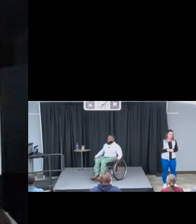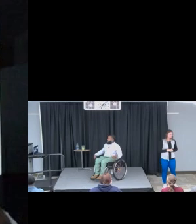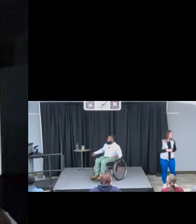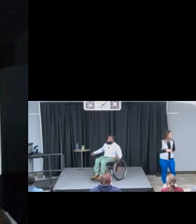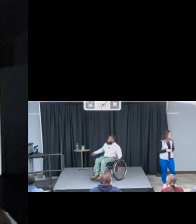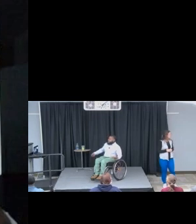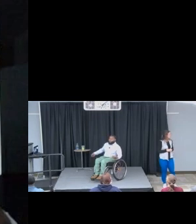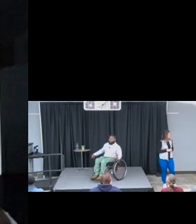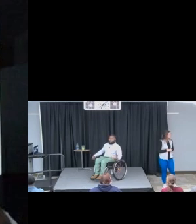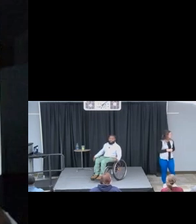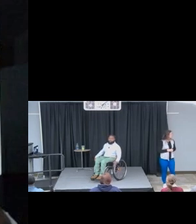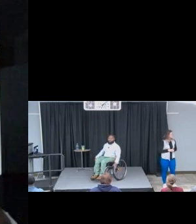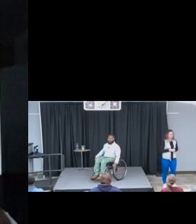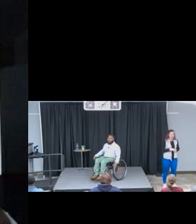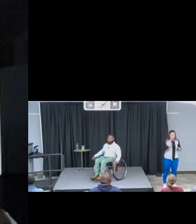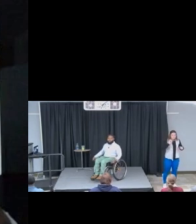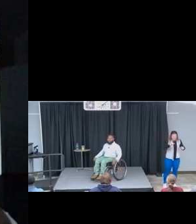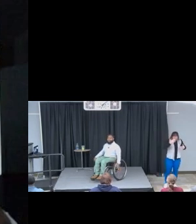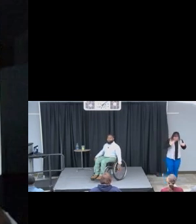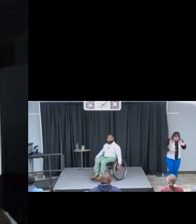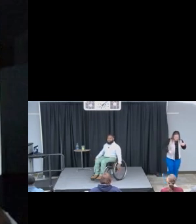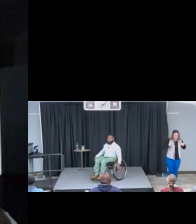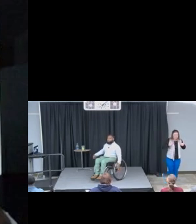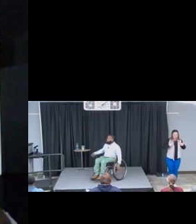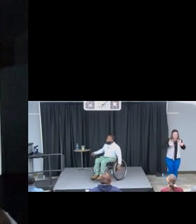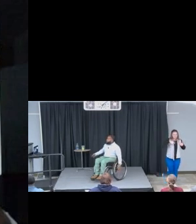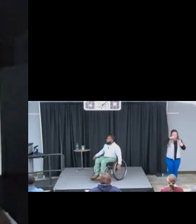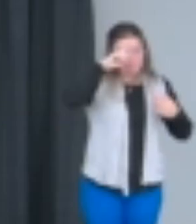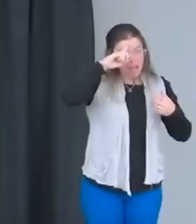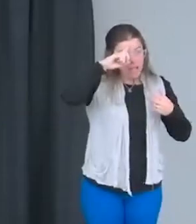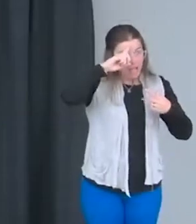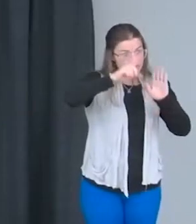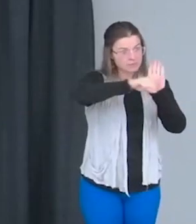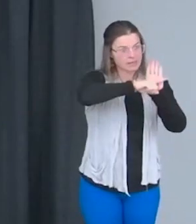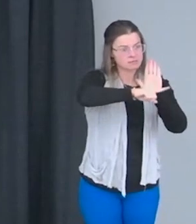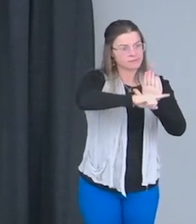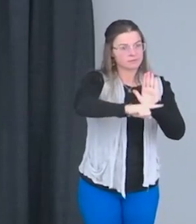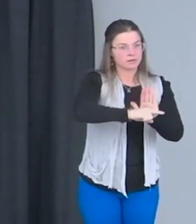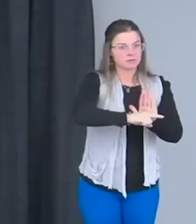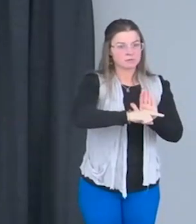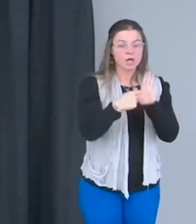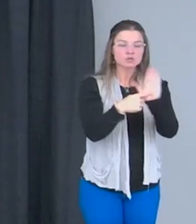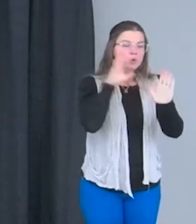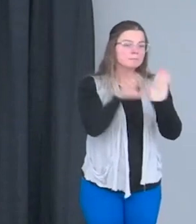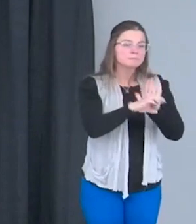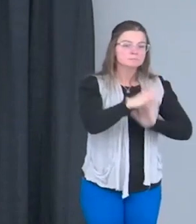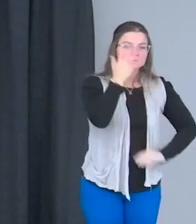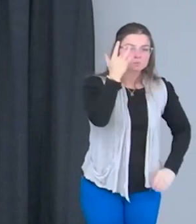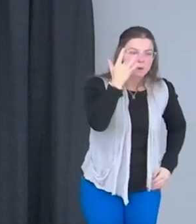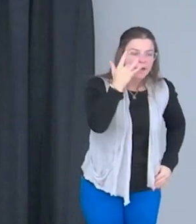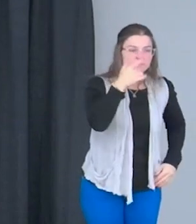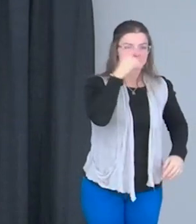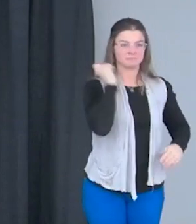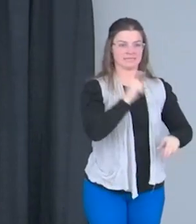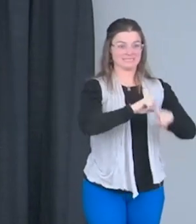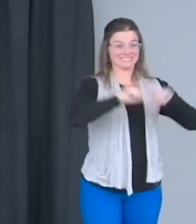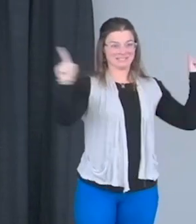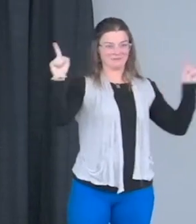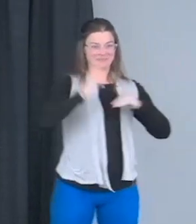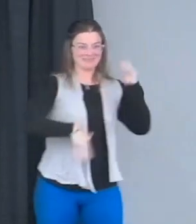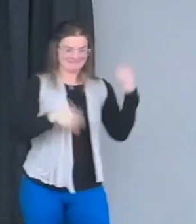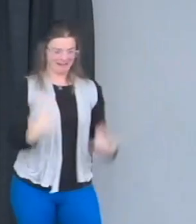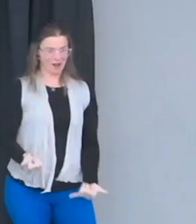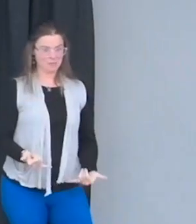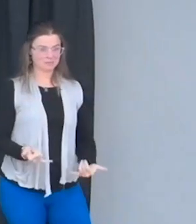But that, but that was me. It was a negative mindset. The reason why I like to show them pictures is because that is completely different than who I am